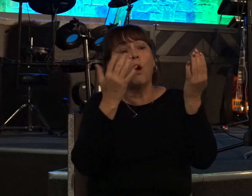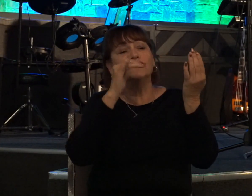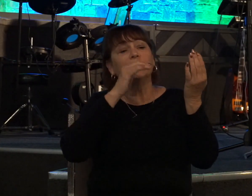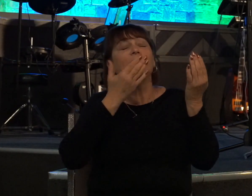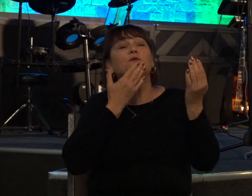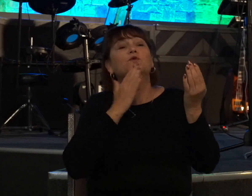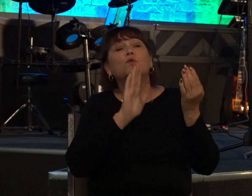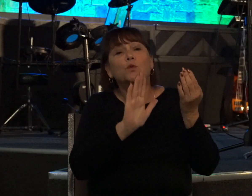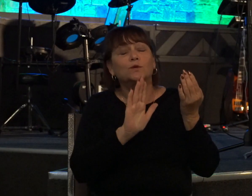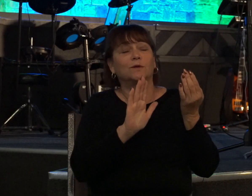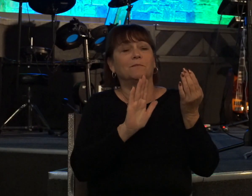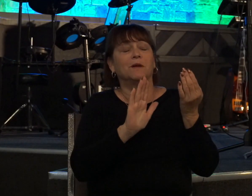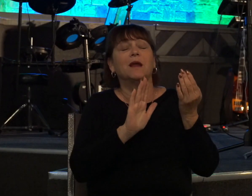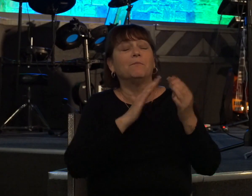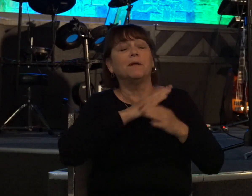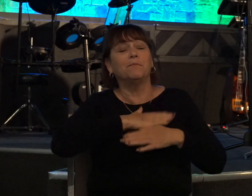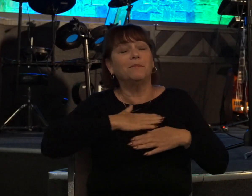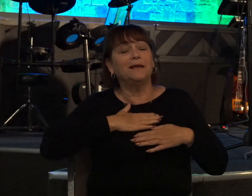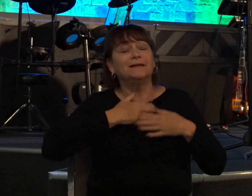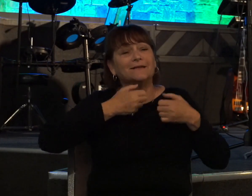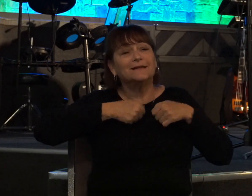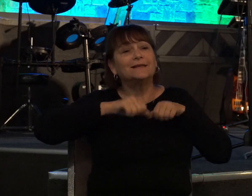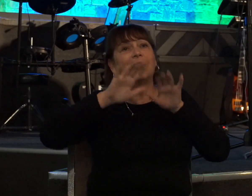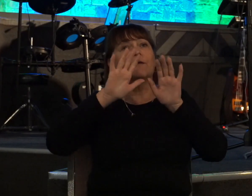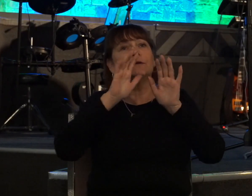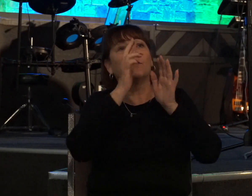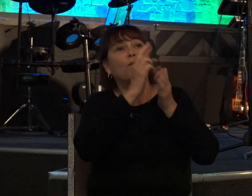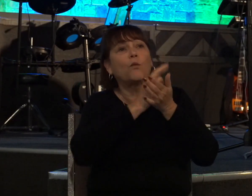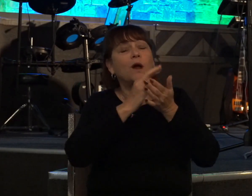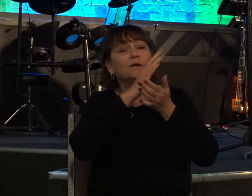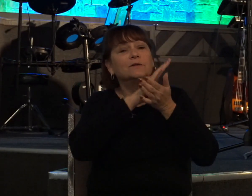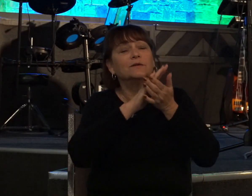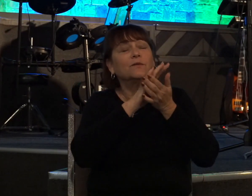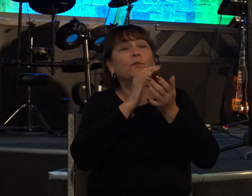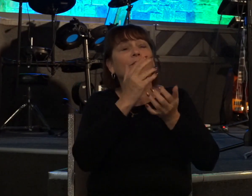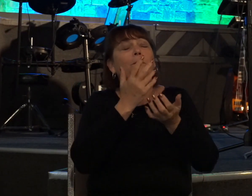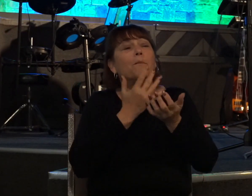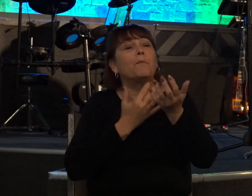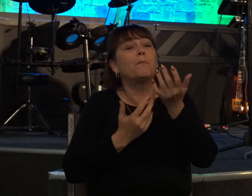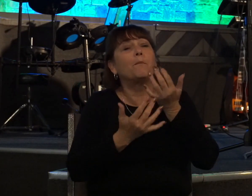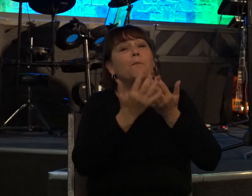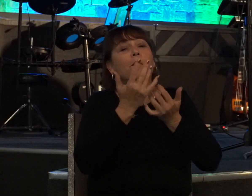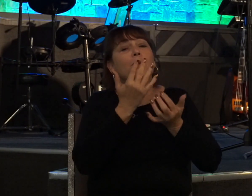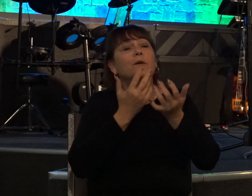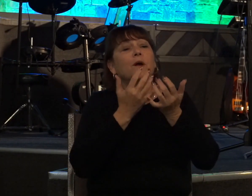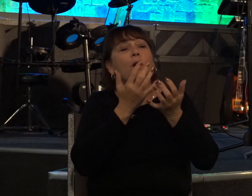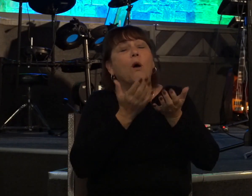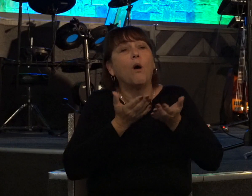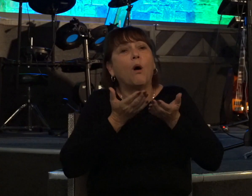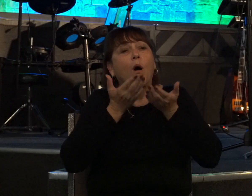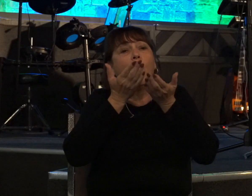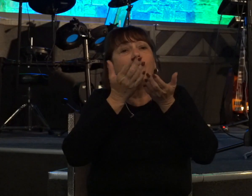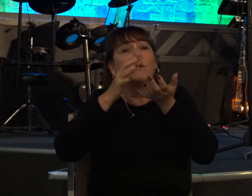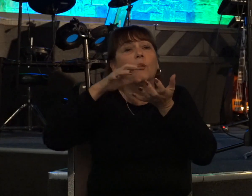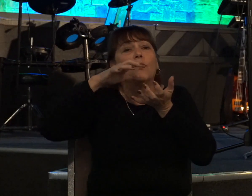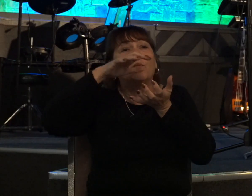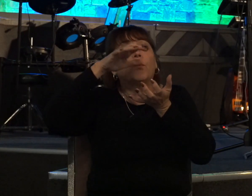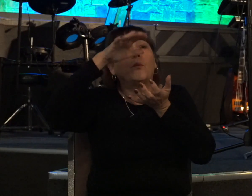with the sacrifices of righteousness with burnt offering and whole burnt offering then they shall offer bowls on your altar